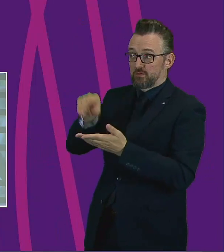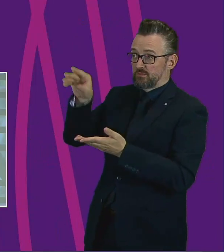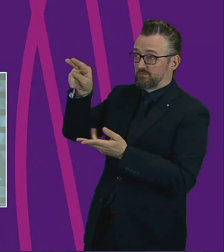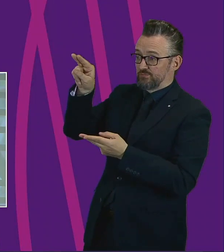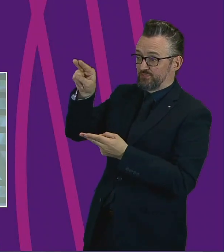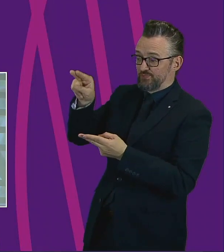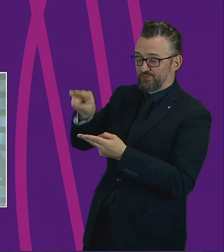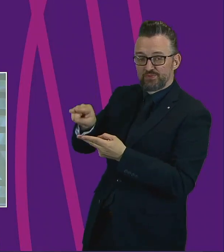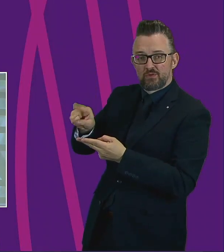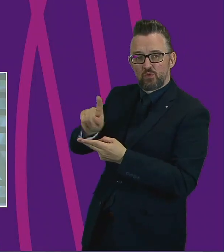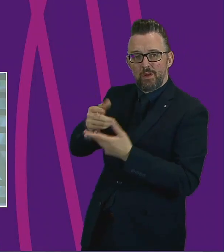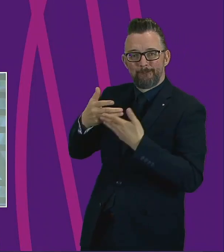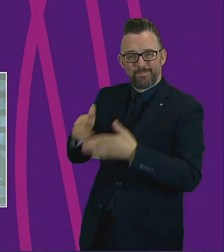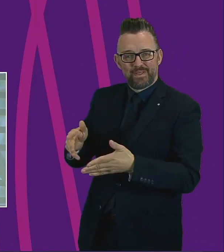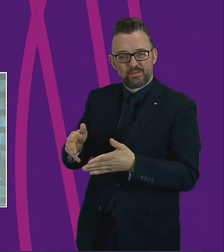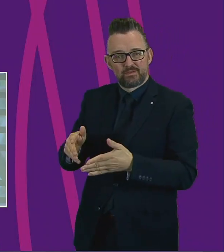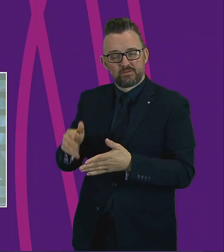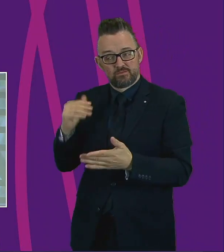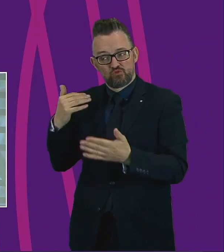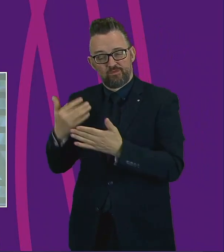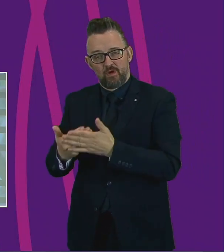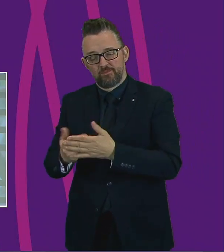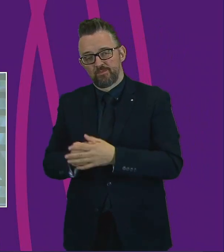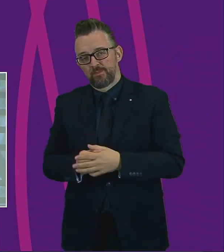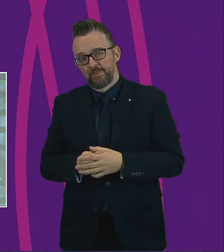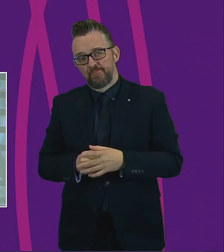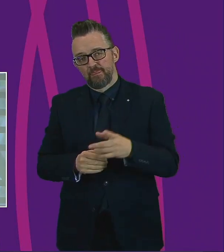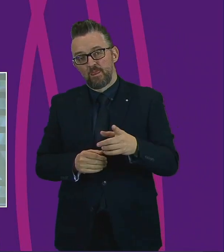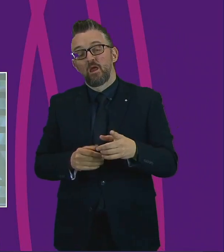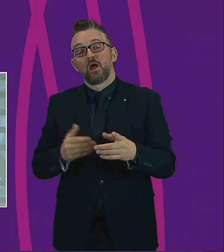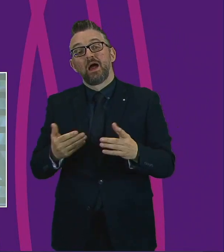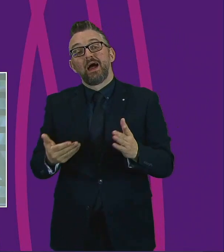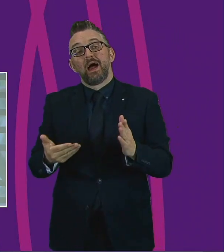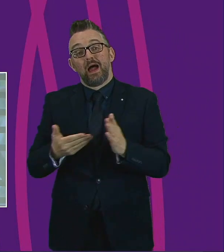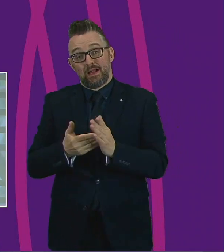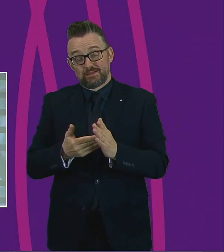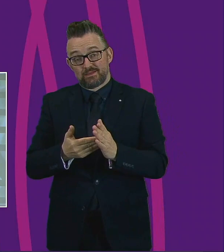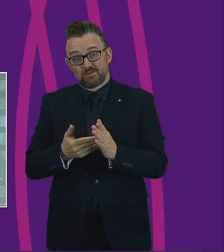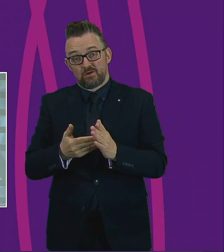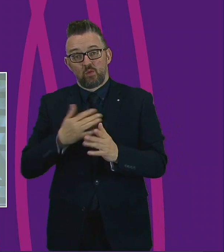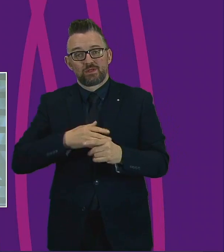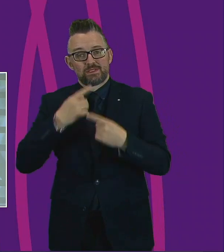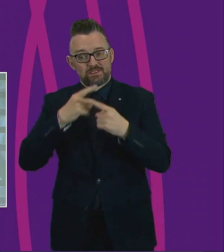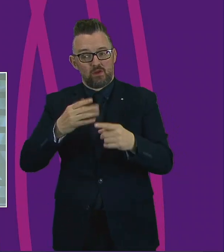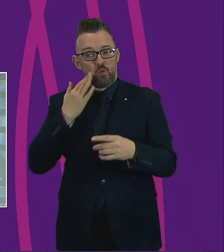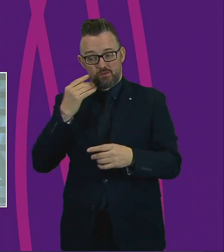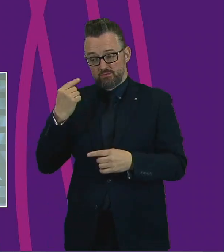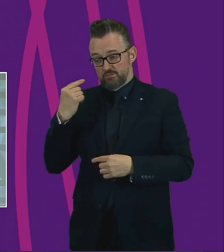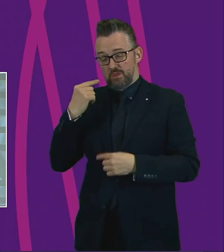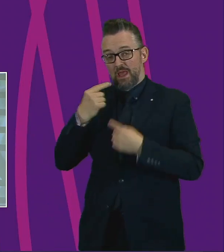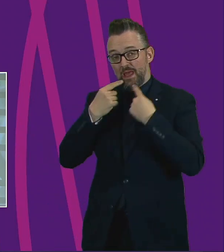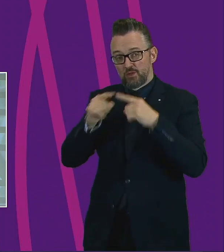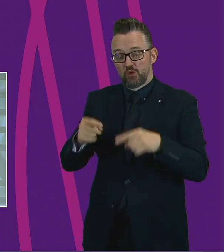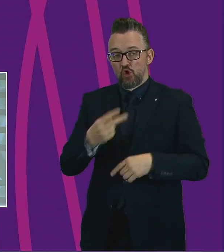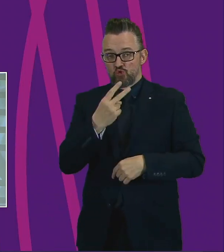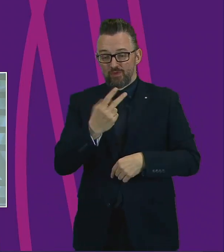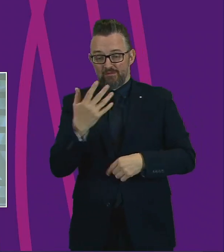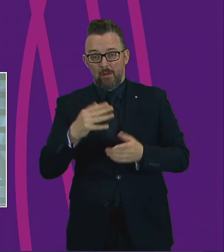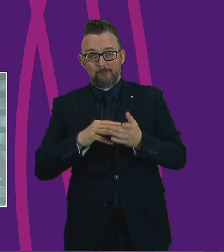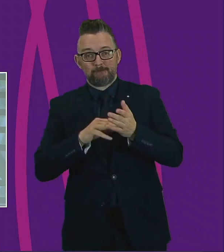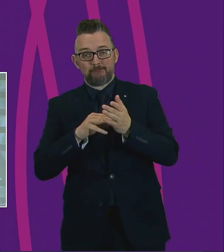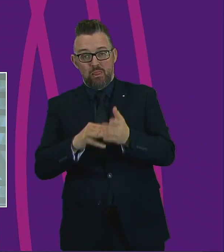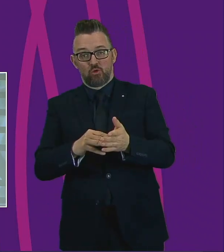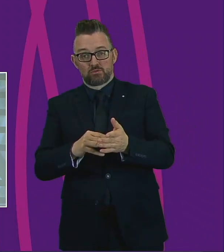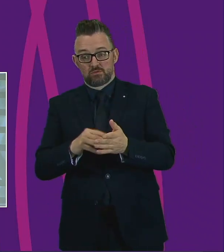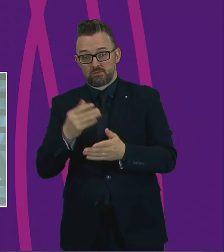has been subject to thus far. Finally, it is to be noted that at the time of the announcement, £25 million was